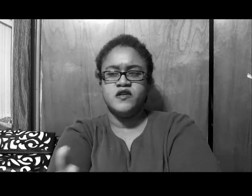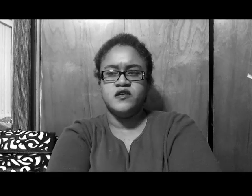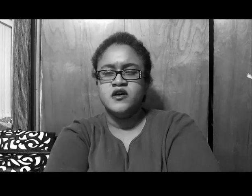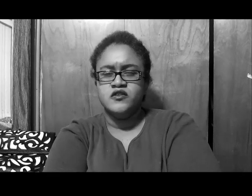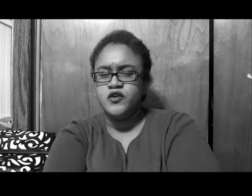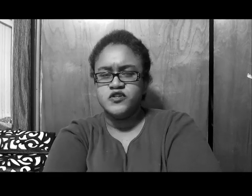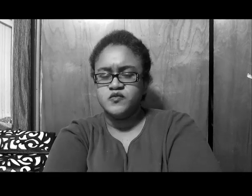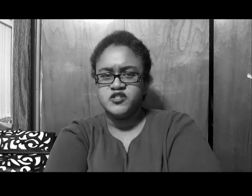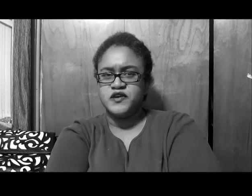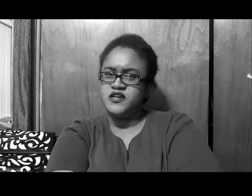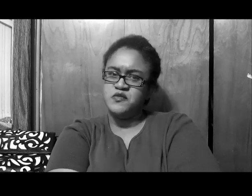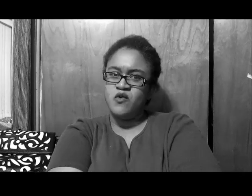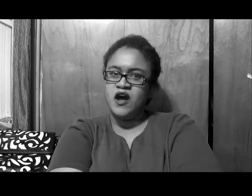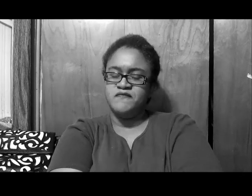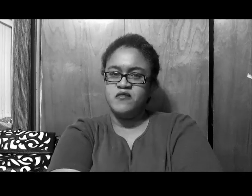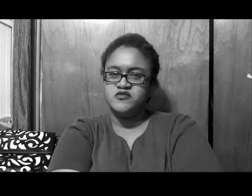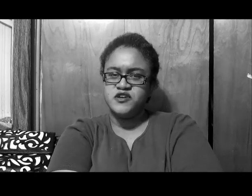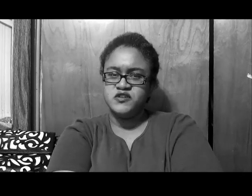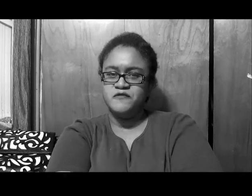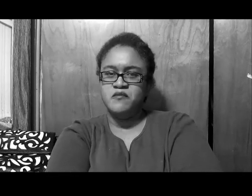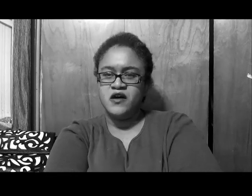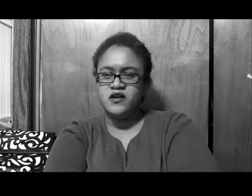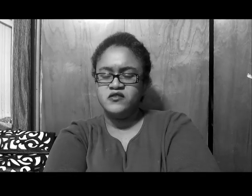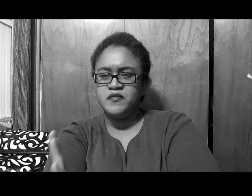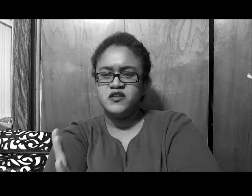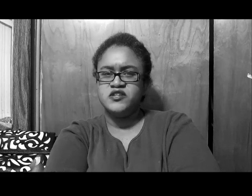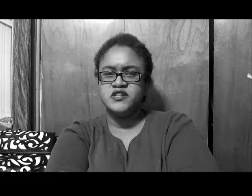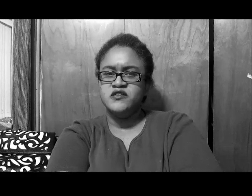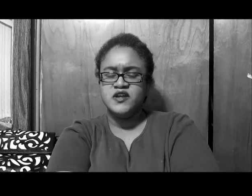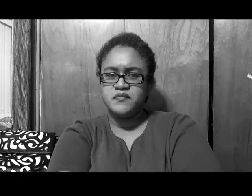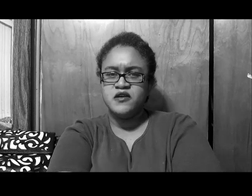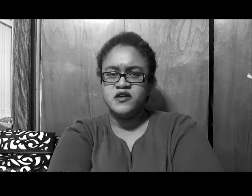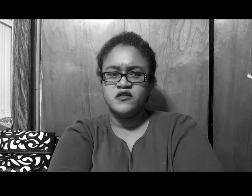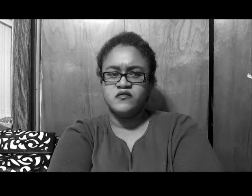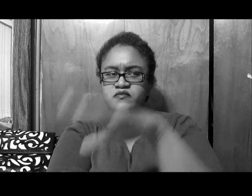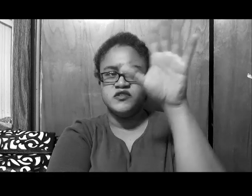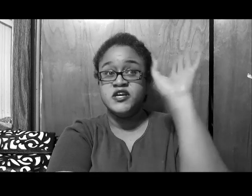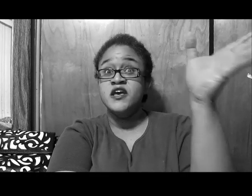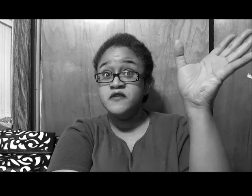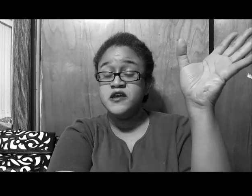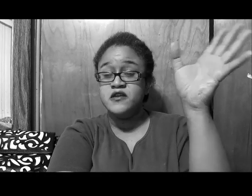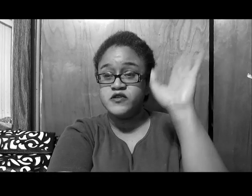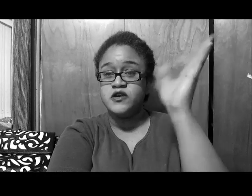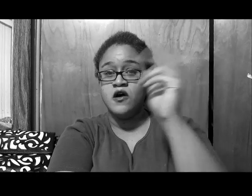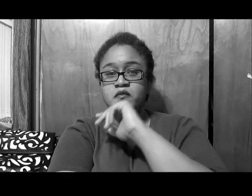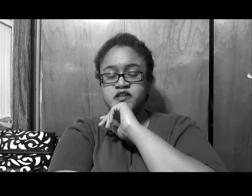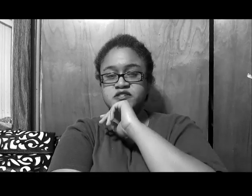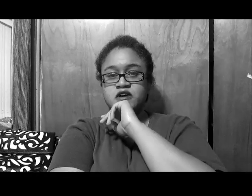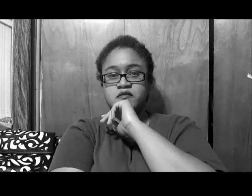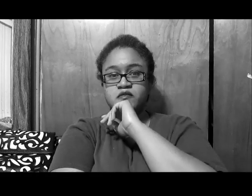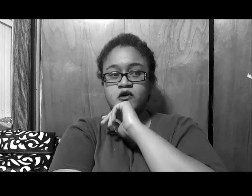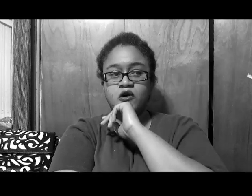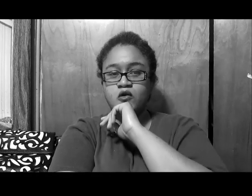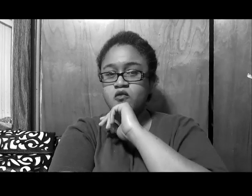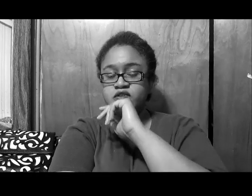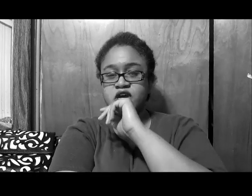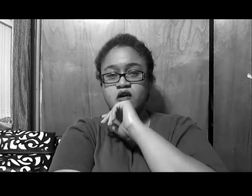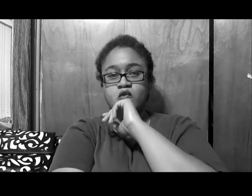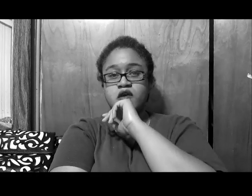do as much, because my Wi-Fi was messed up about, and I mean, just the internet period, TV was all messed up, the whole entire week,